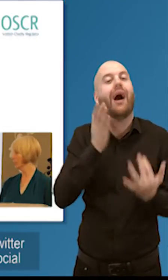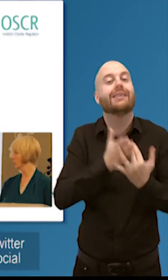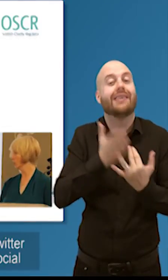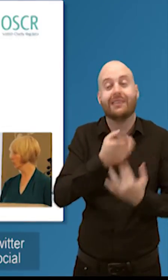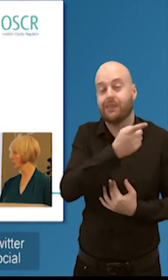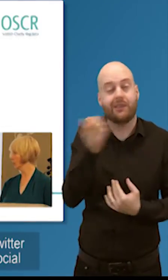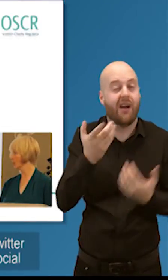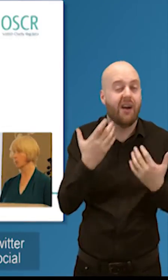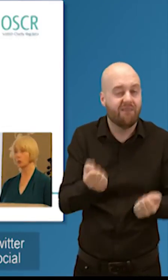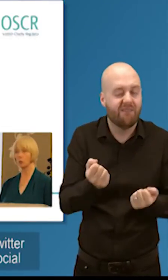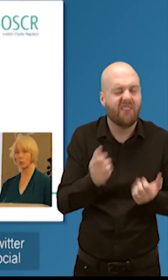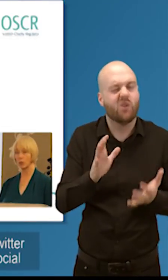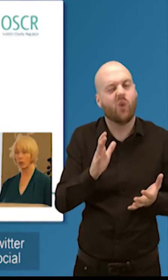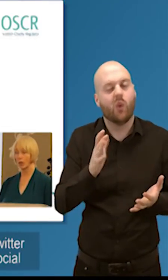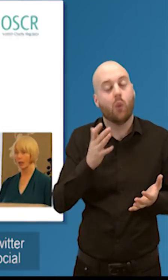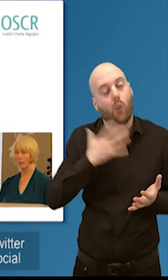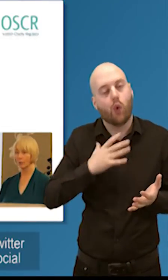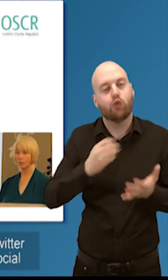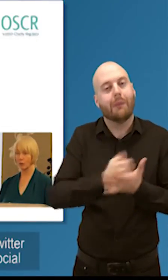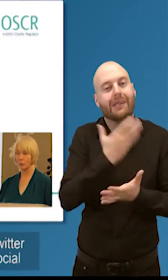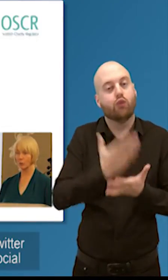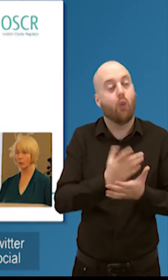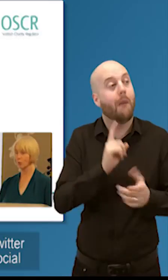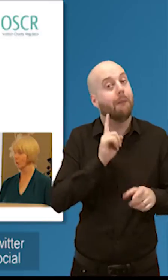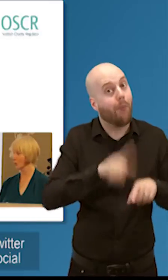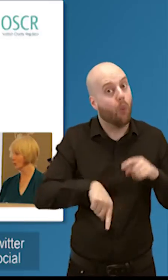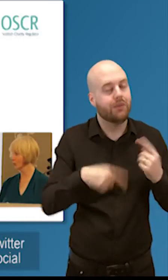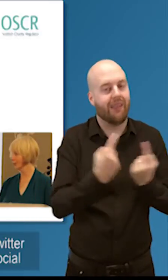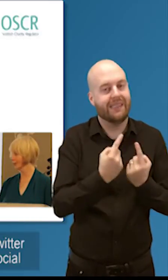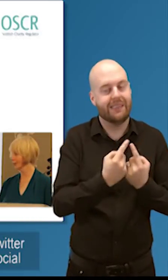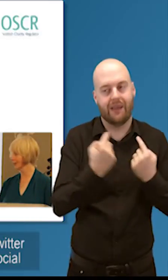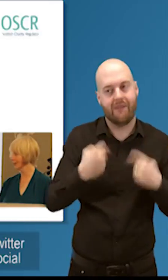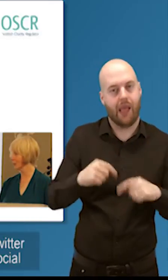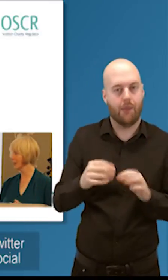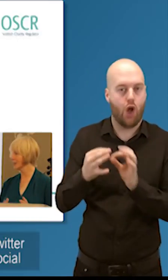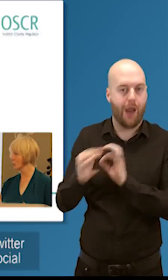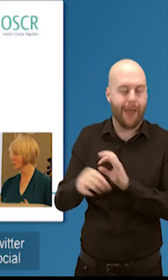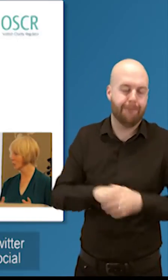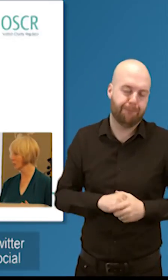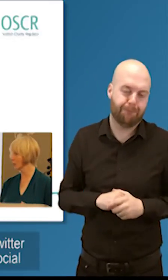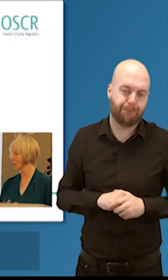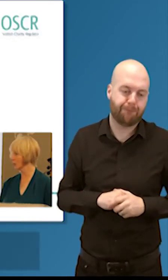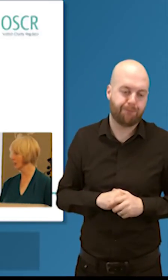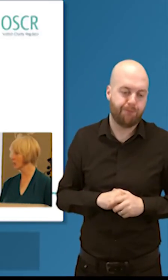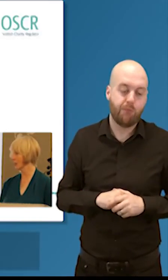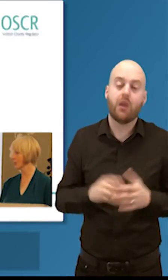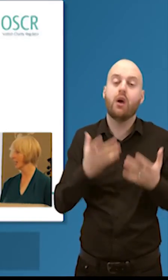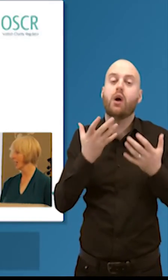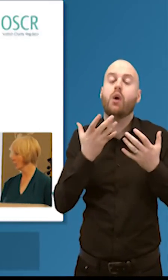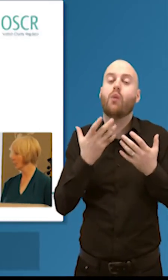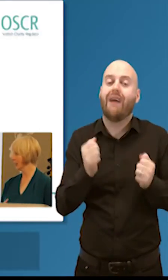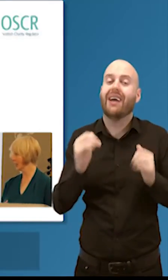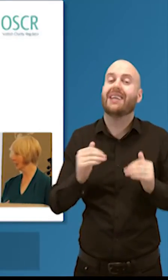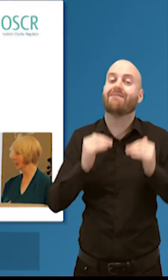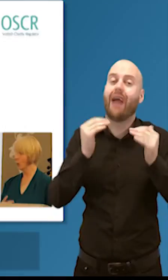lot of engagement through um through twitter and through facebook through lots of as many different social social media channels